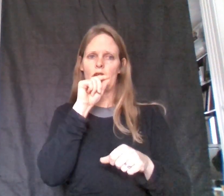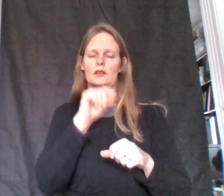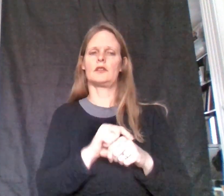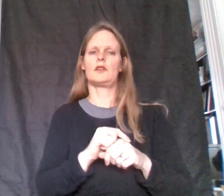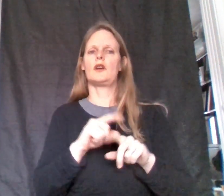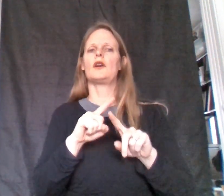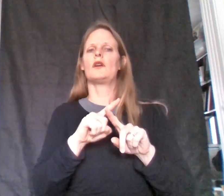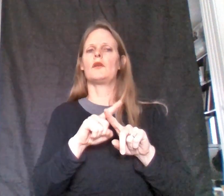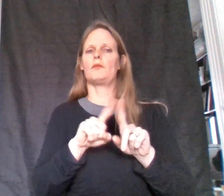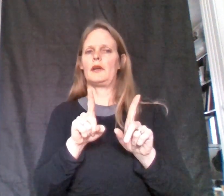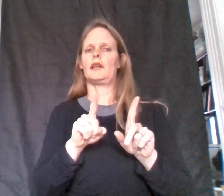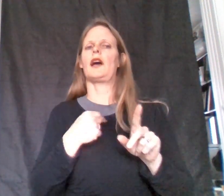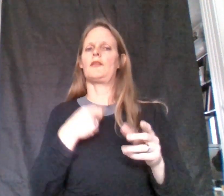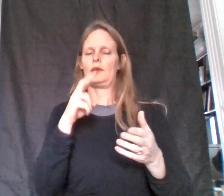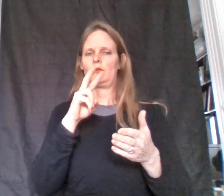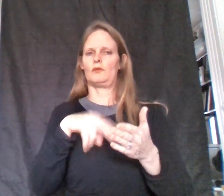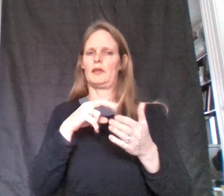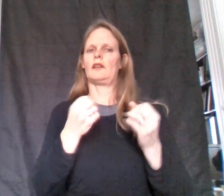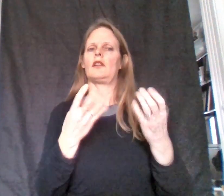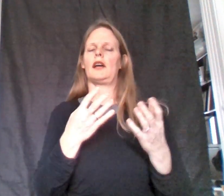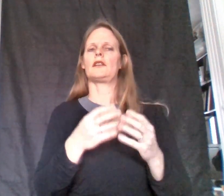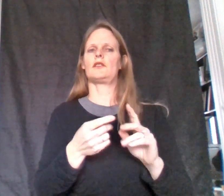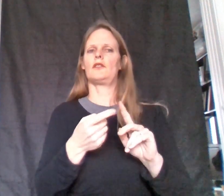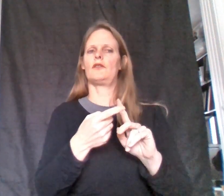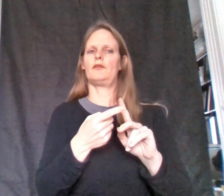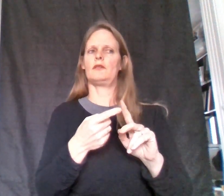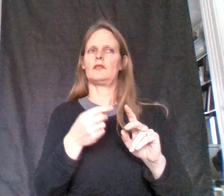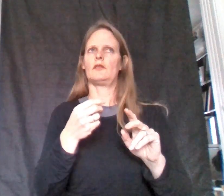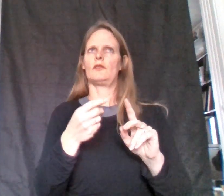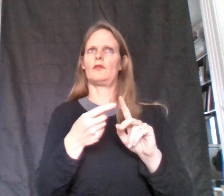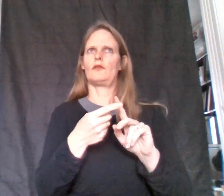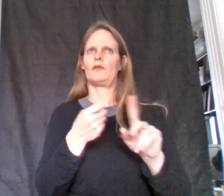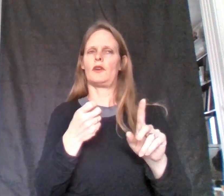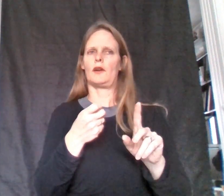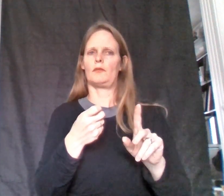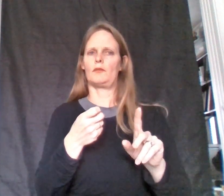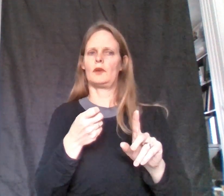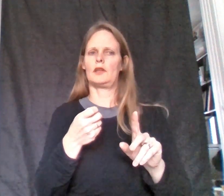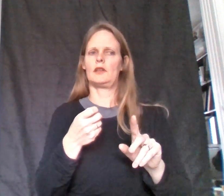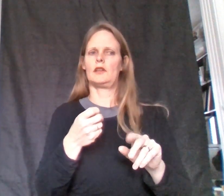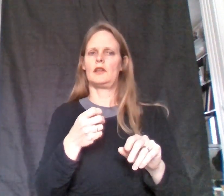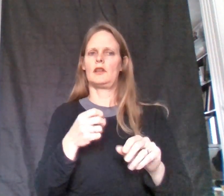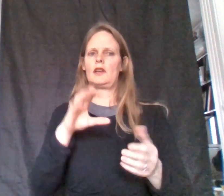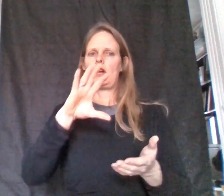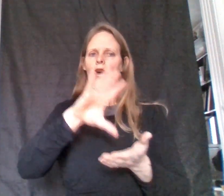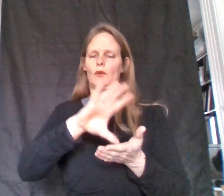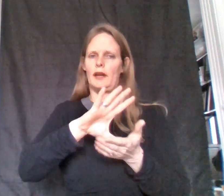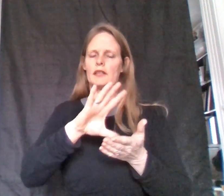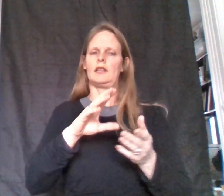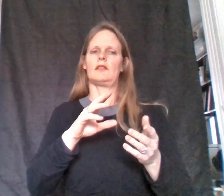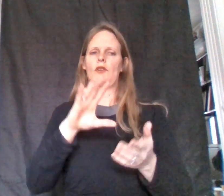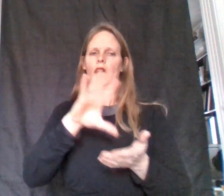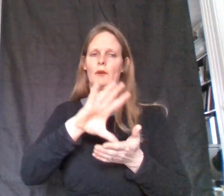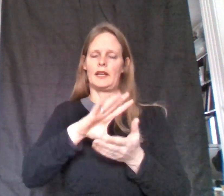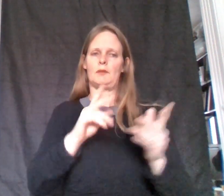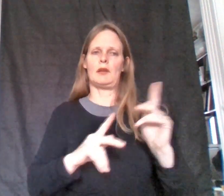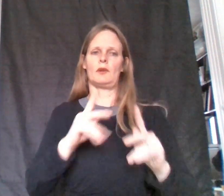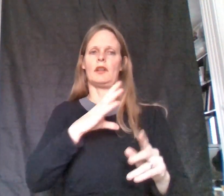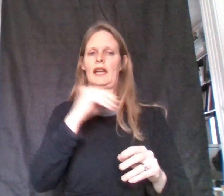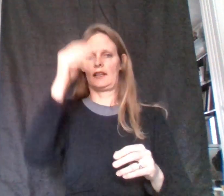but I've been reading a lot from Iraqi or Iranian people and